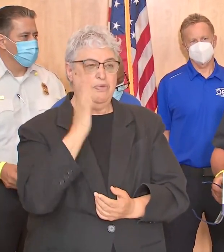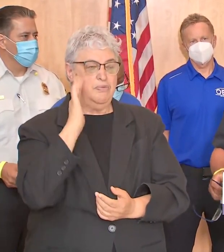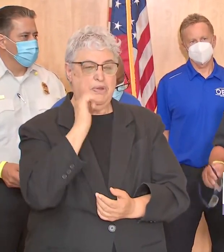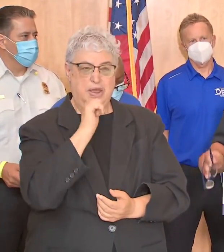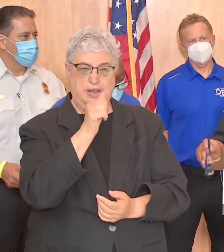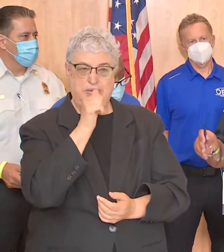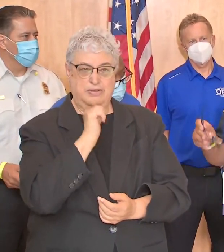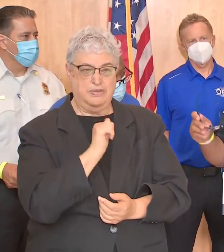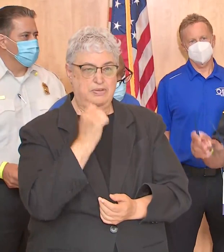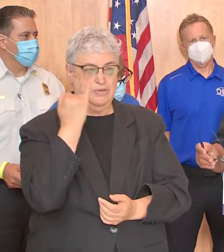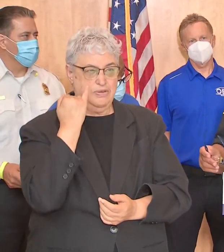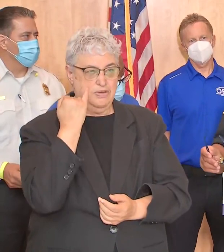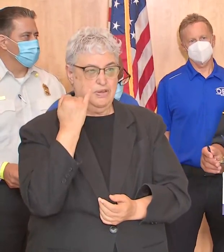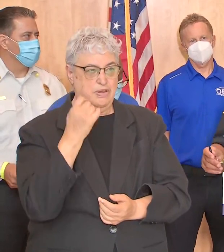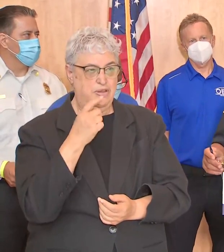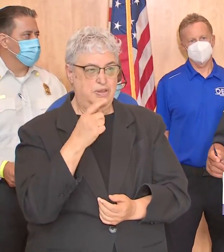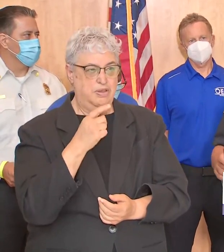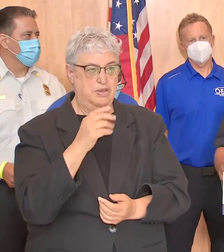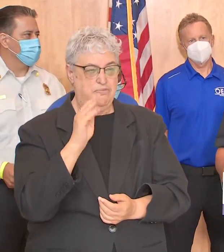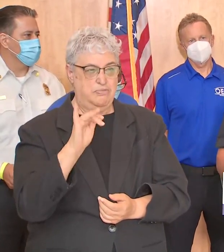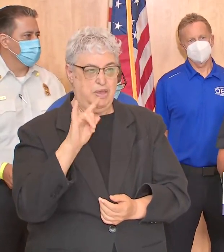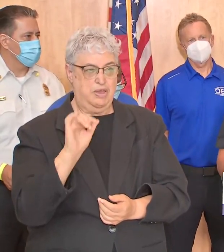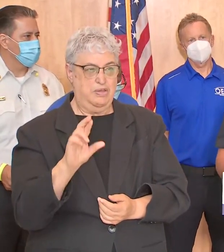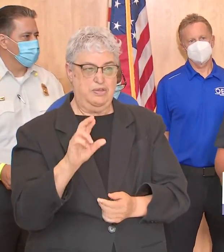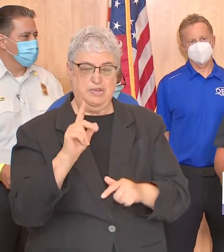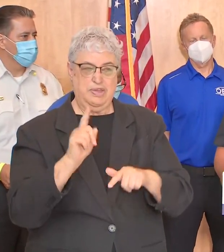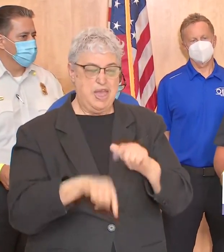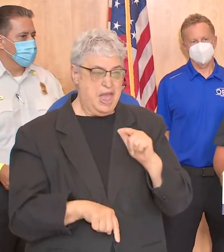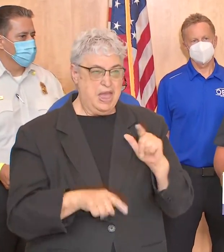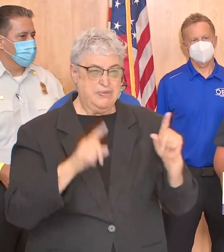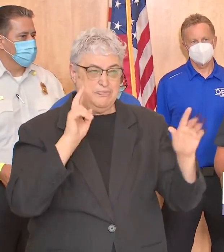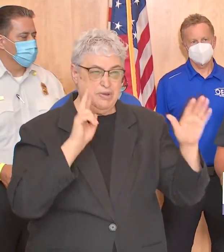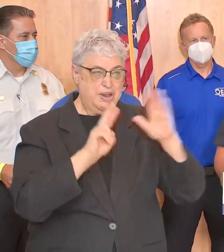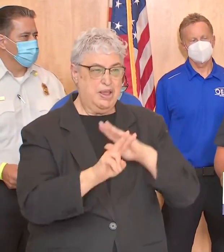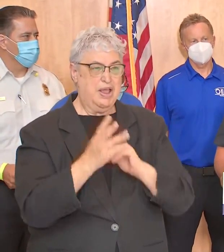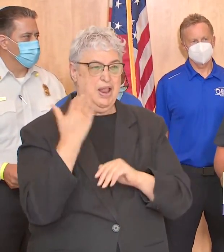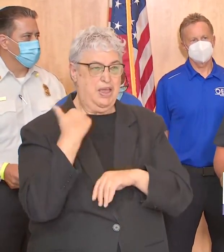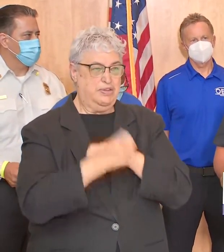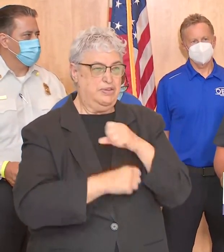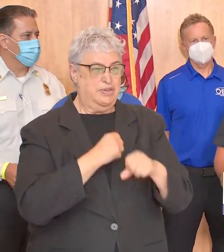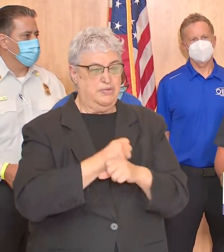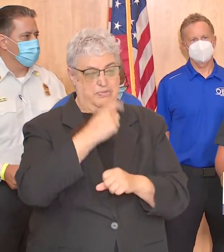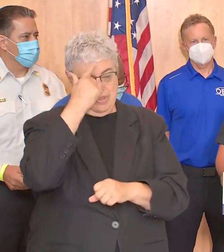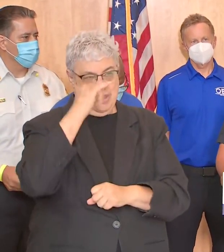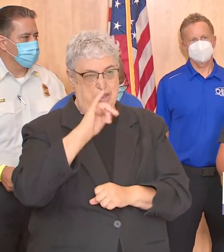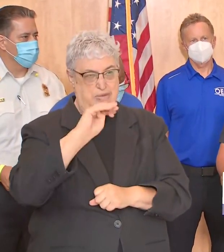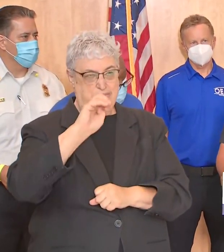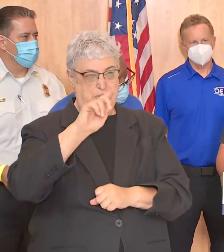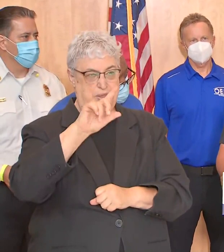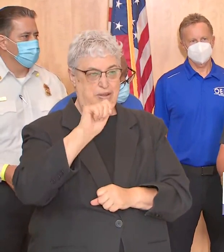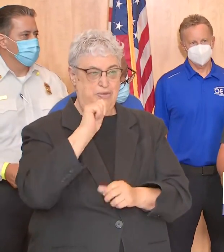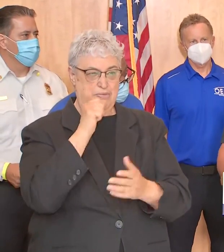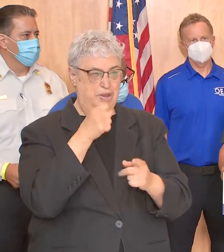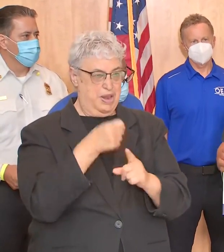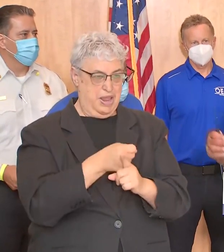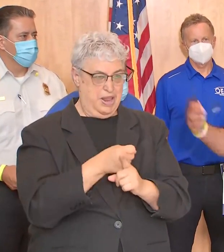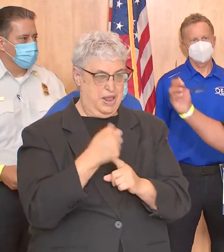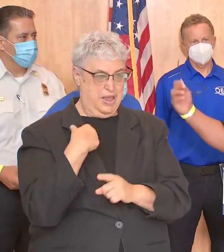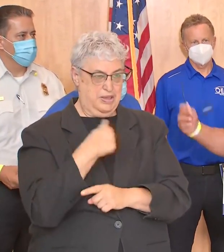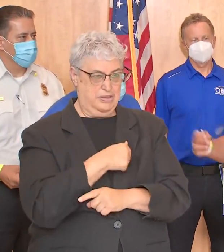if for some reason i think mayor you nailed it these storms are unpredictable last year we thought that elmaldo wasn't going to hit us and then